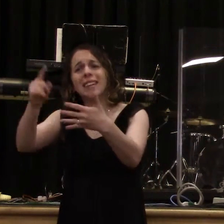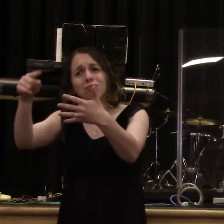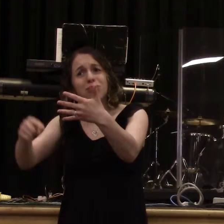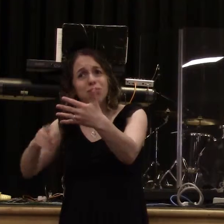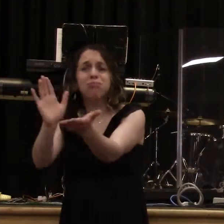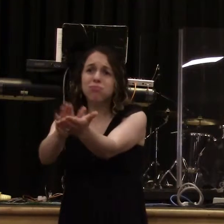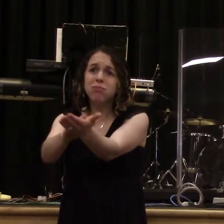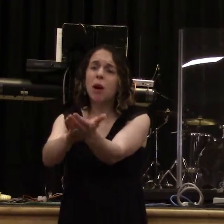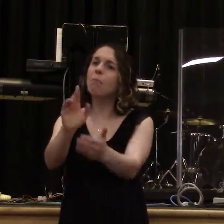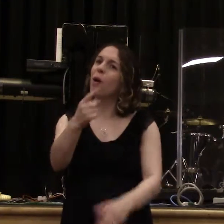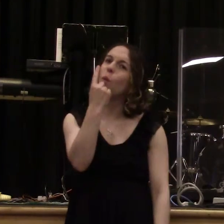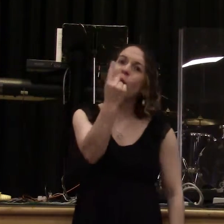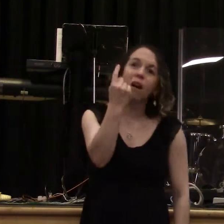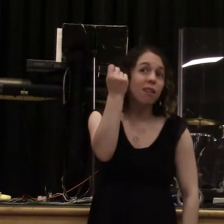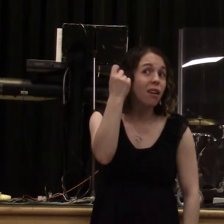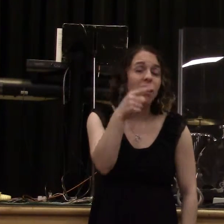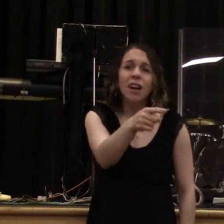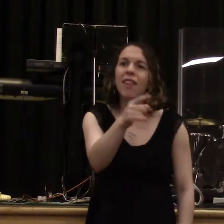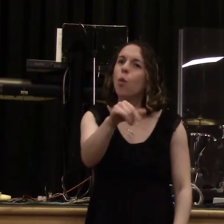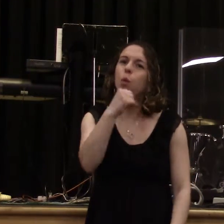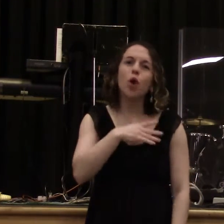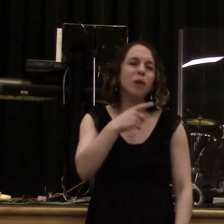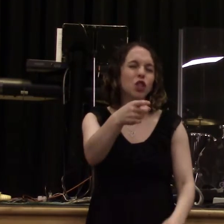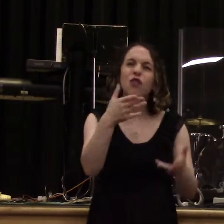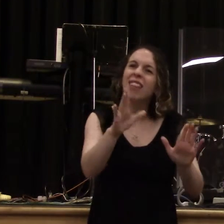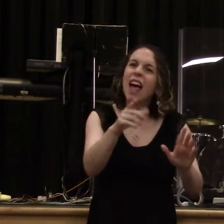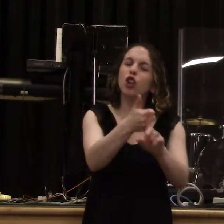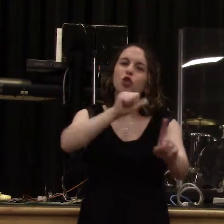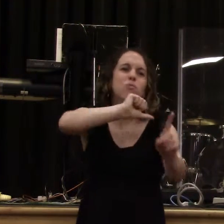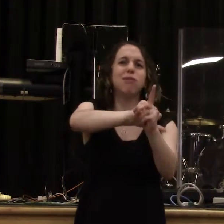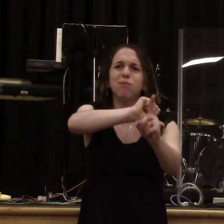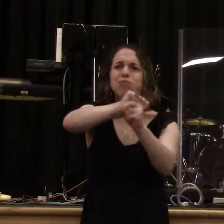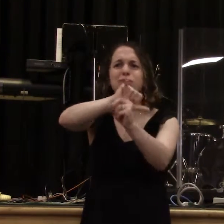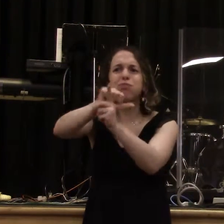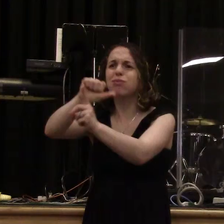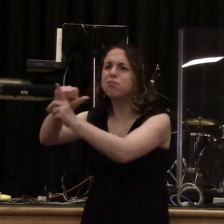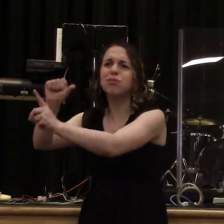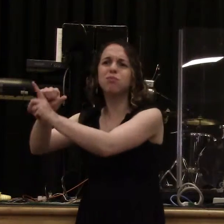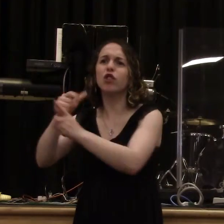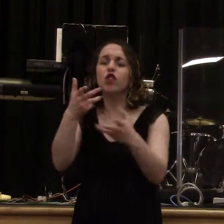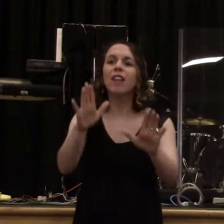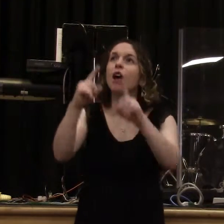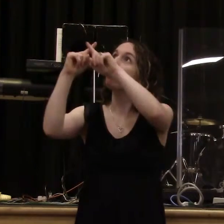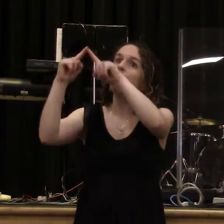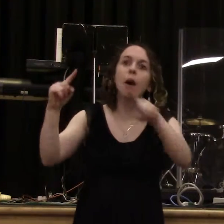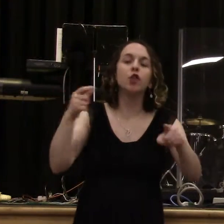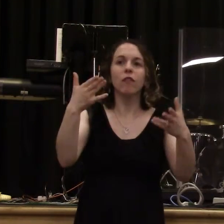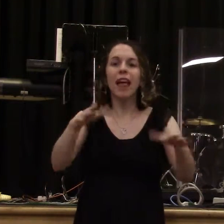just been reading Romans, the latter part of Romans. I've been reading these chapters over. And this verse, a number of verses just jumped out at me, and it sort of